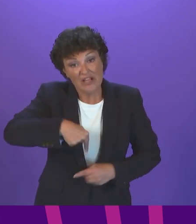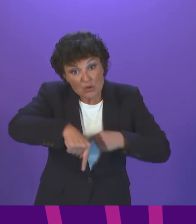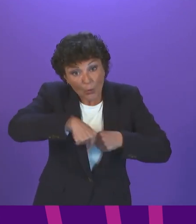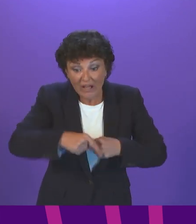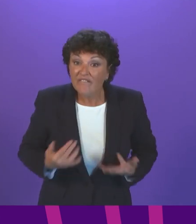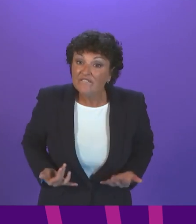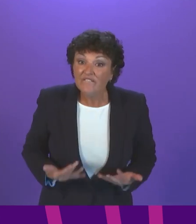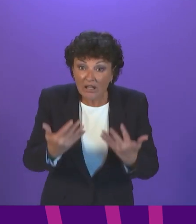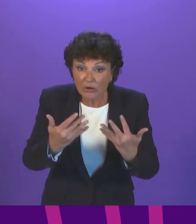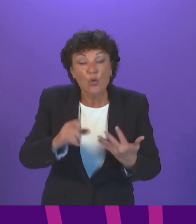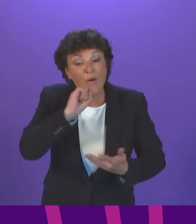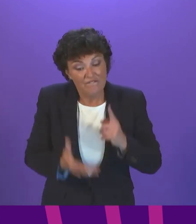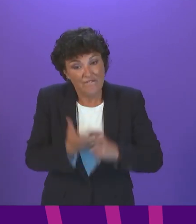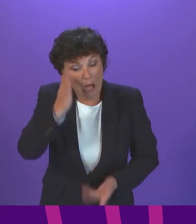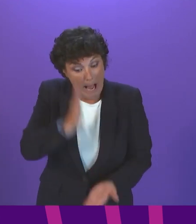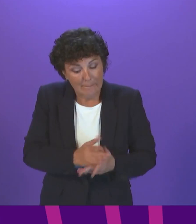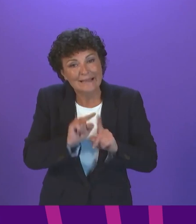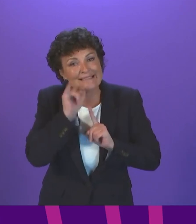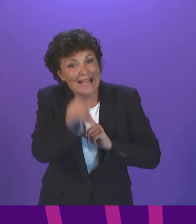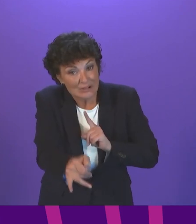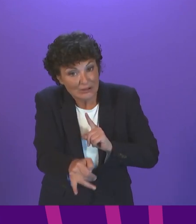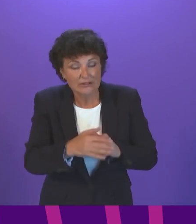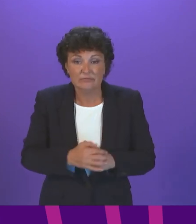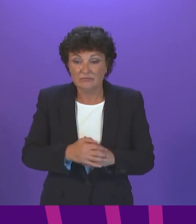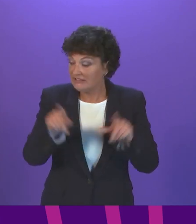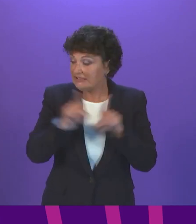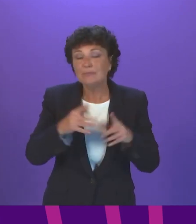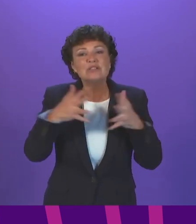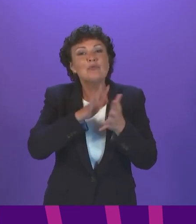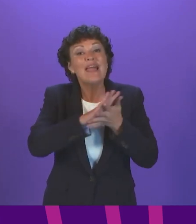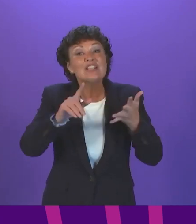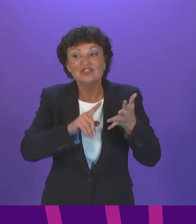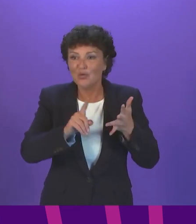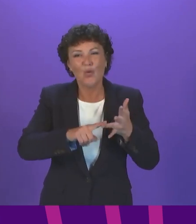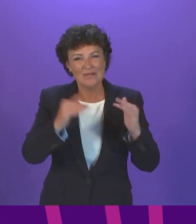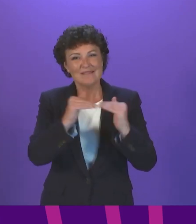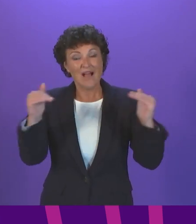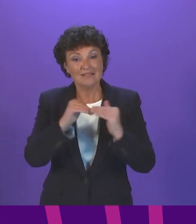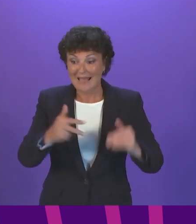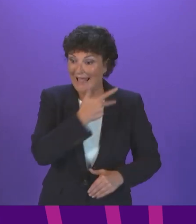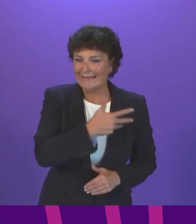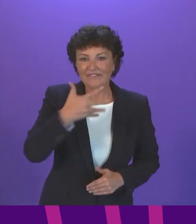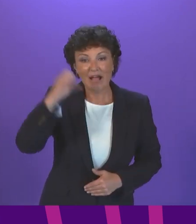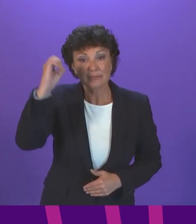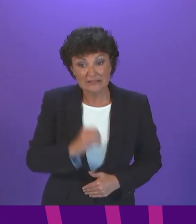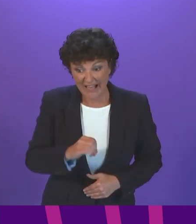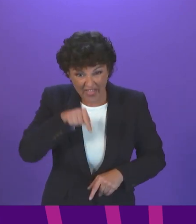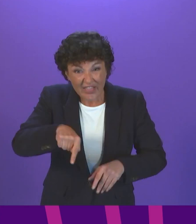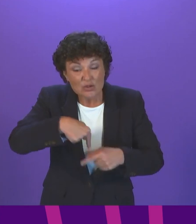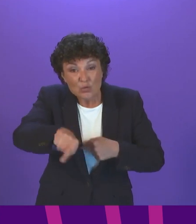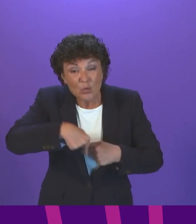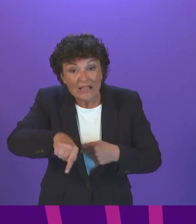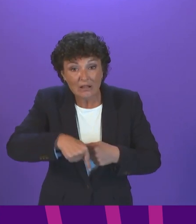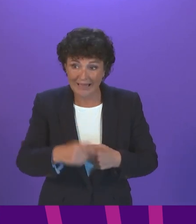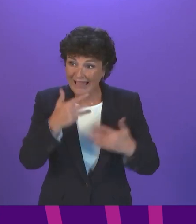the comparison then. And in terms of that WHO standard, last week 85.5 per cent provisional figure, this week 89 per cent.